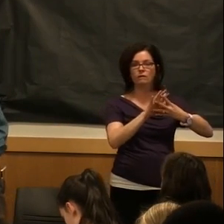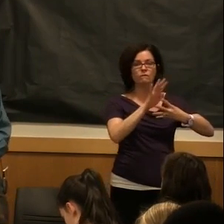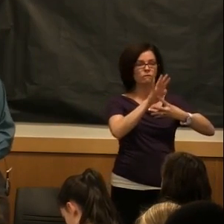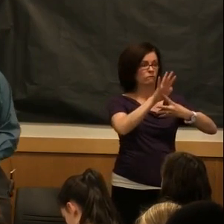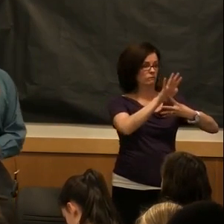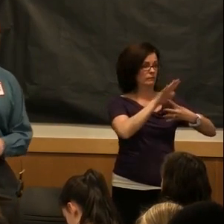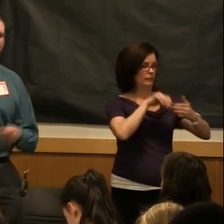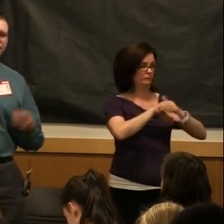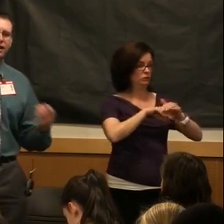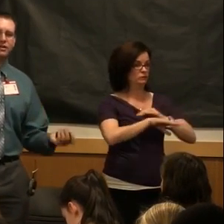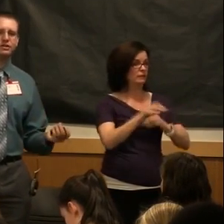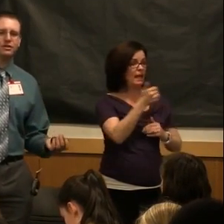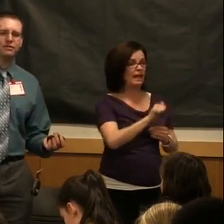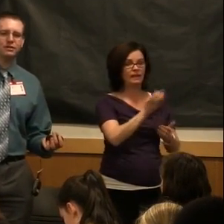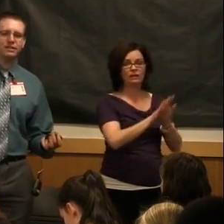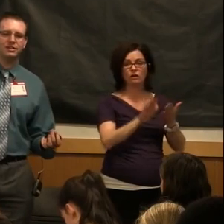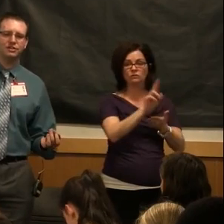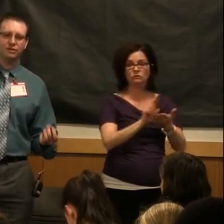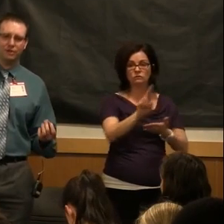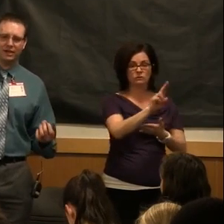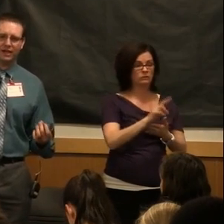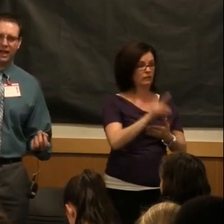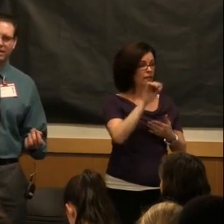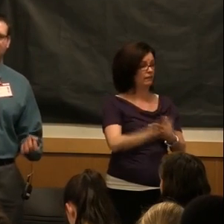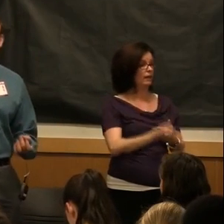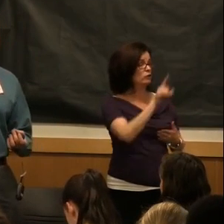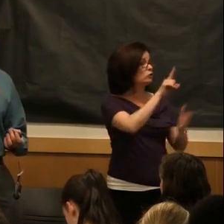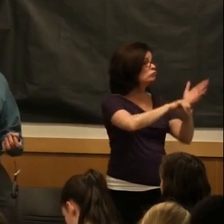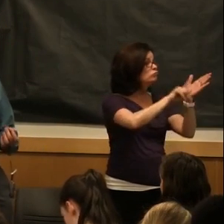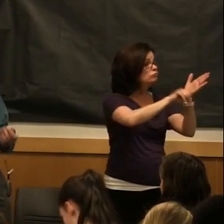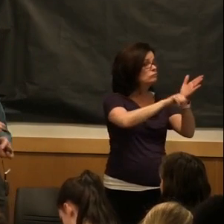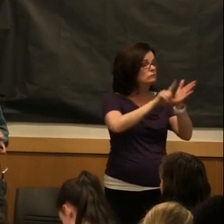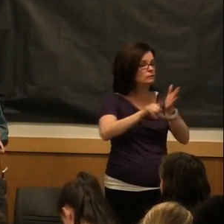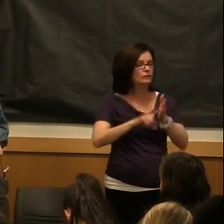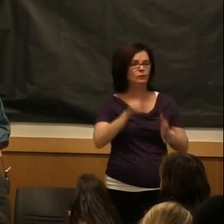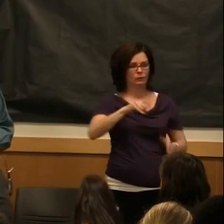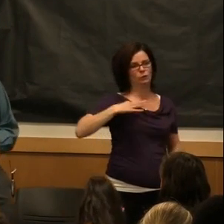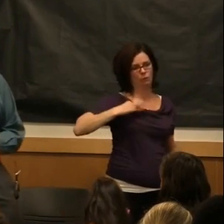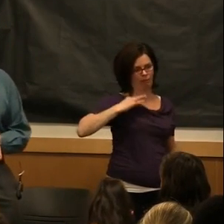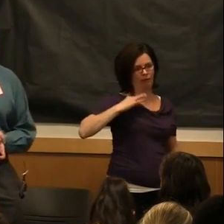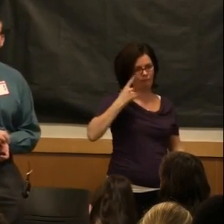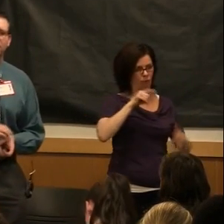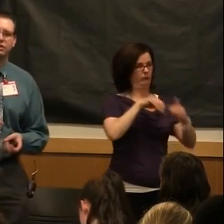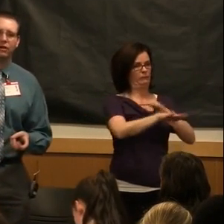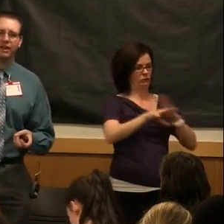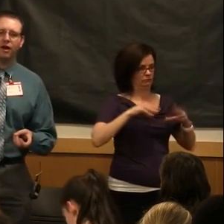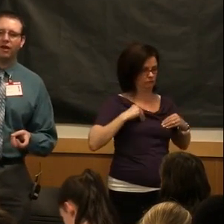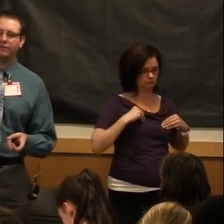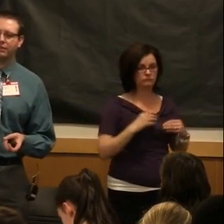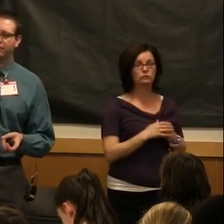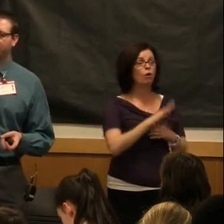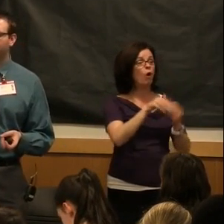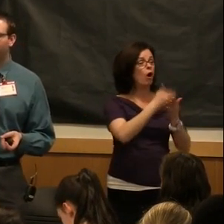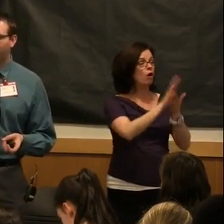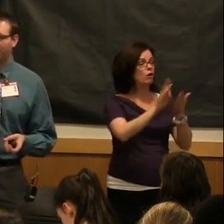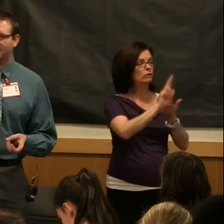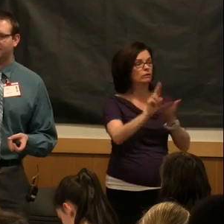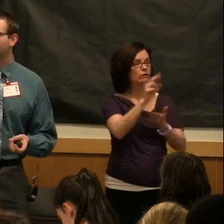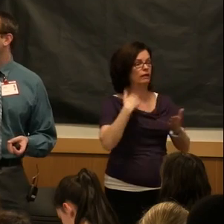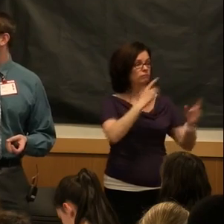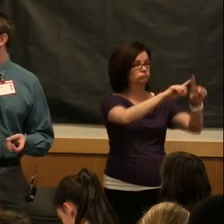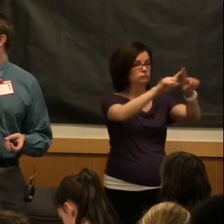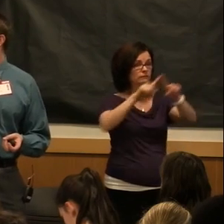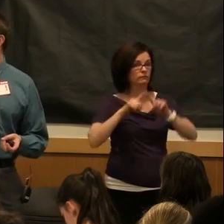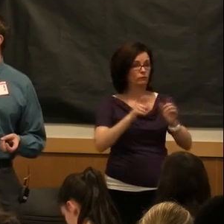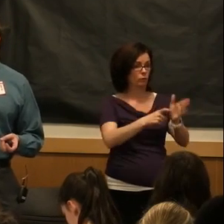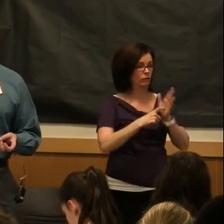admissions. Any college or university that you're looking at, you need to be applying for admission. So they all have different requirements.